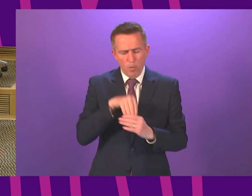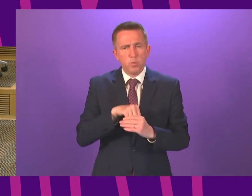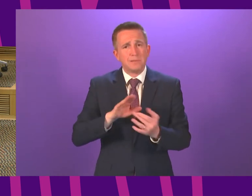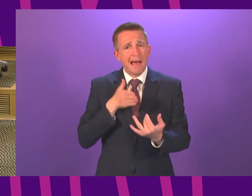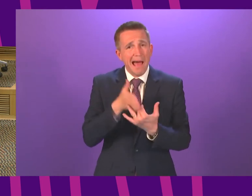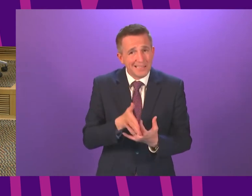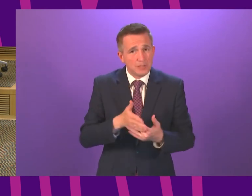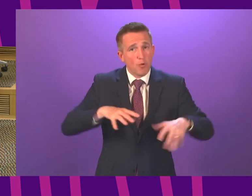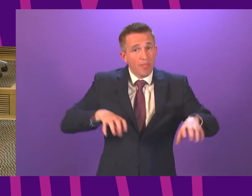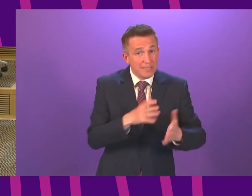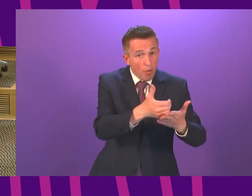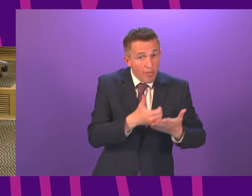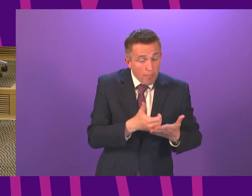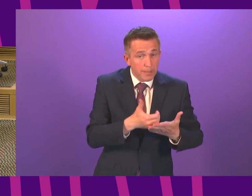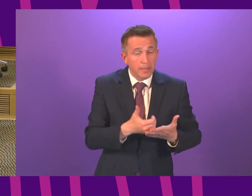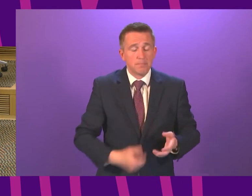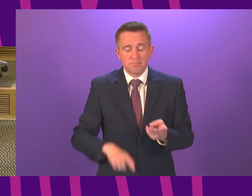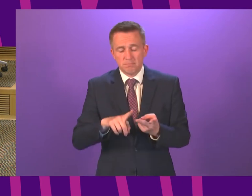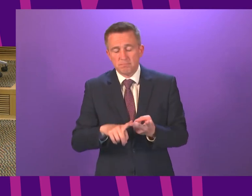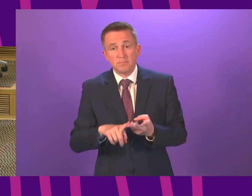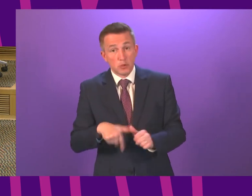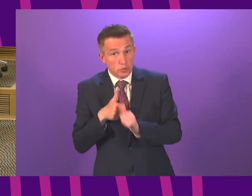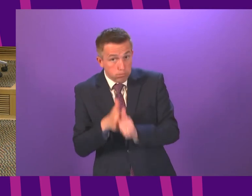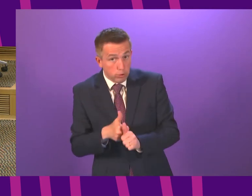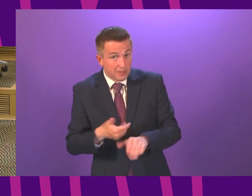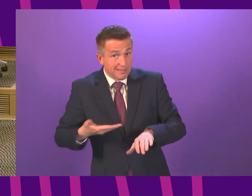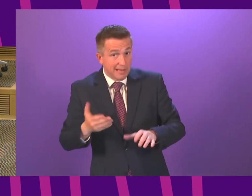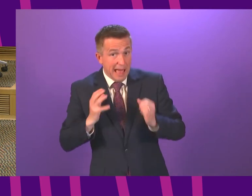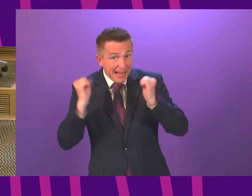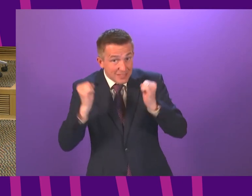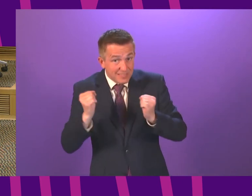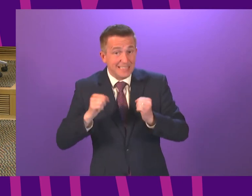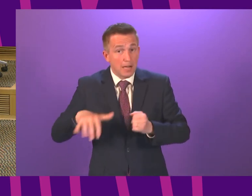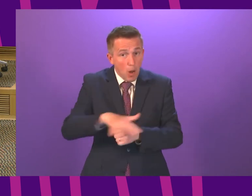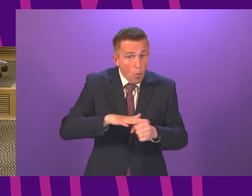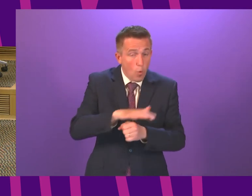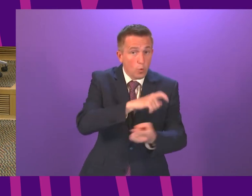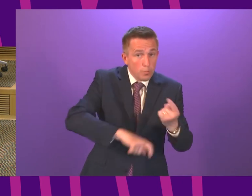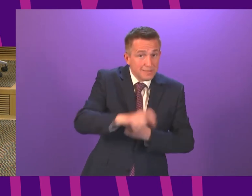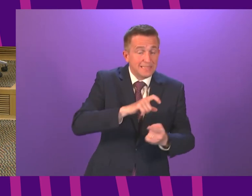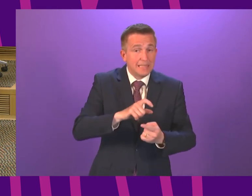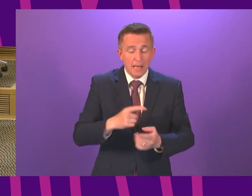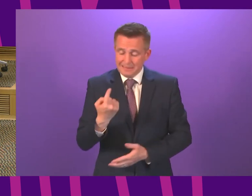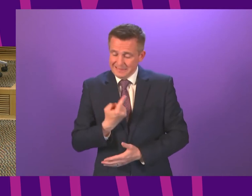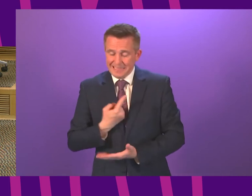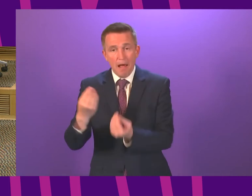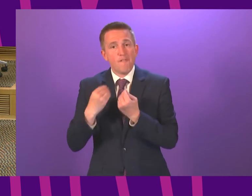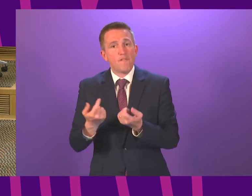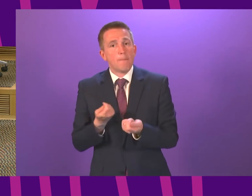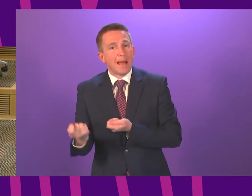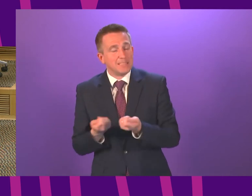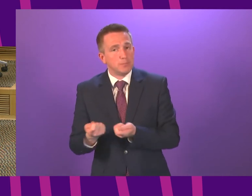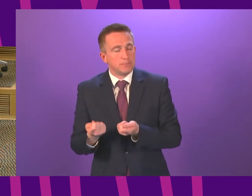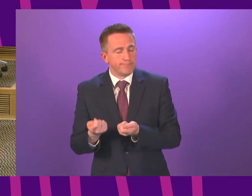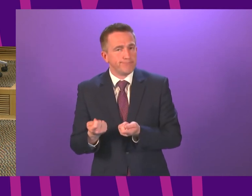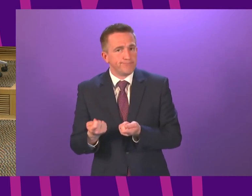services like physiotherapy but also the importance of supported activities in a local community and supported self-management across the health and care system